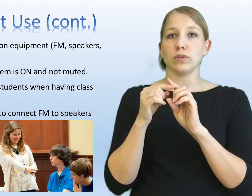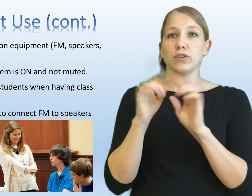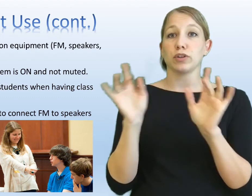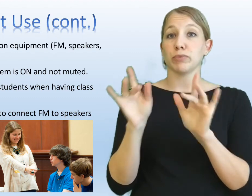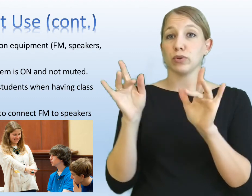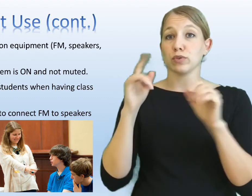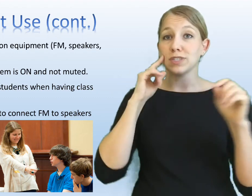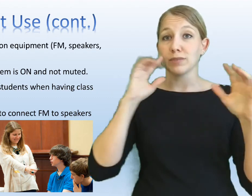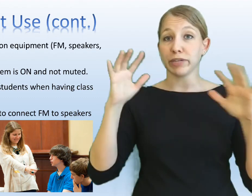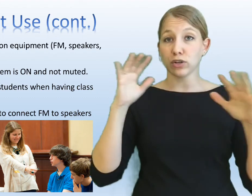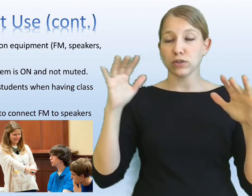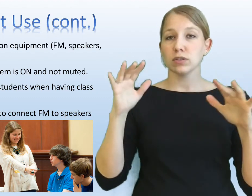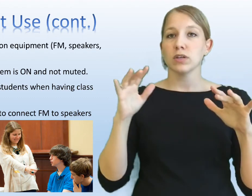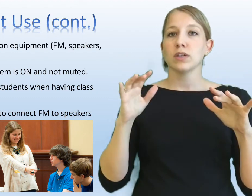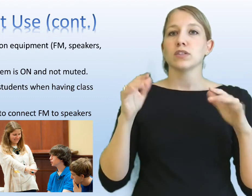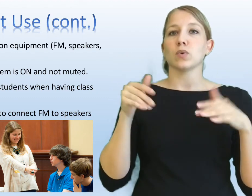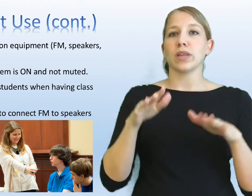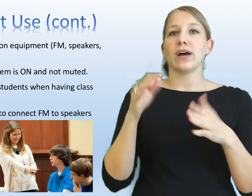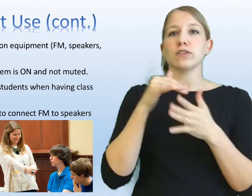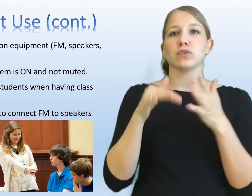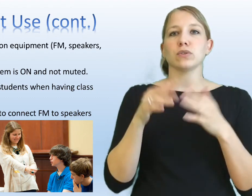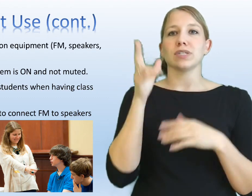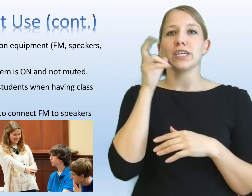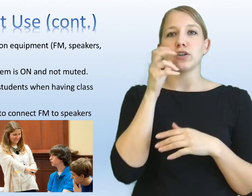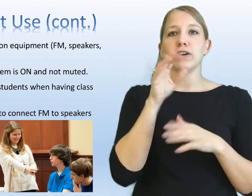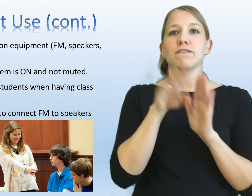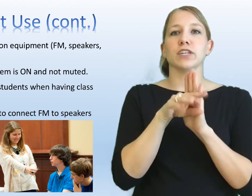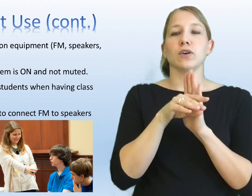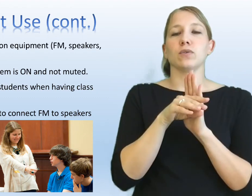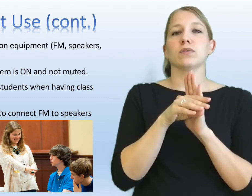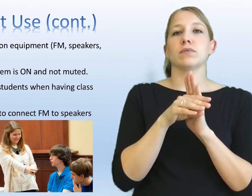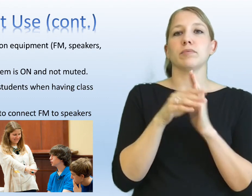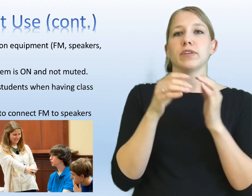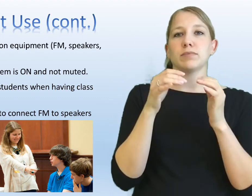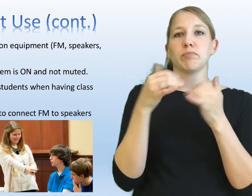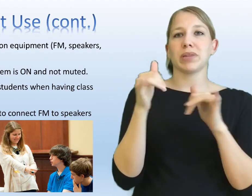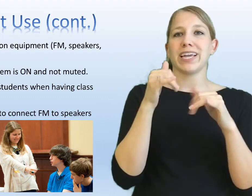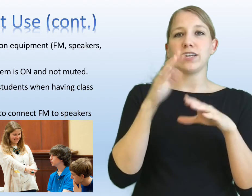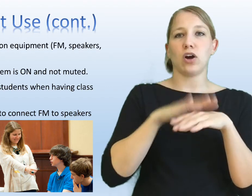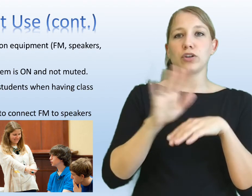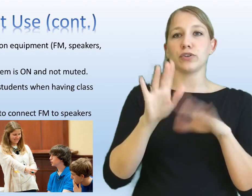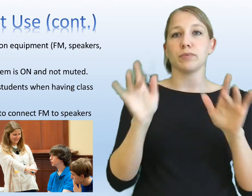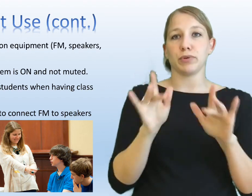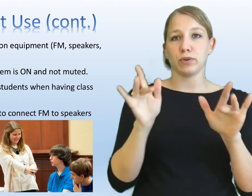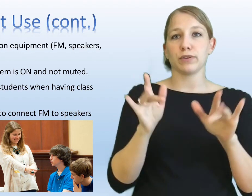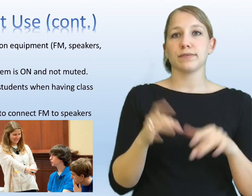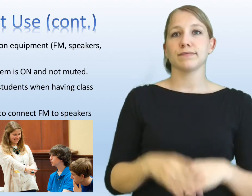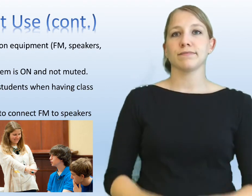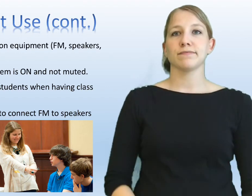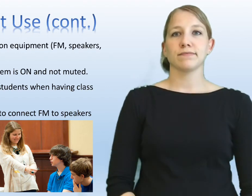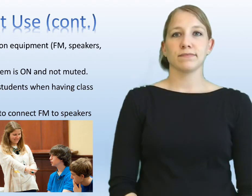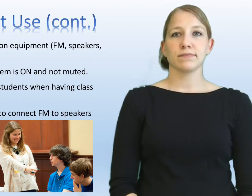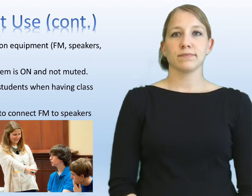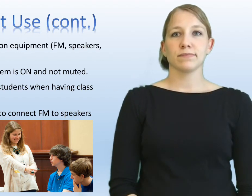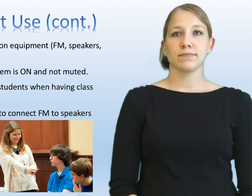to your computer's speakers to allow the student to hear a video that's played on your computer.